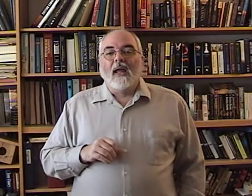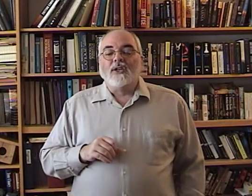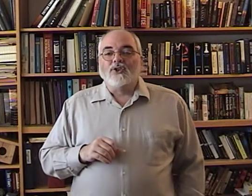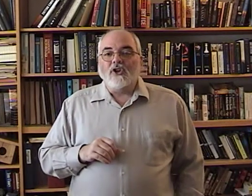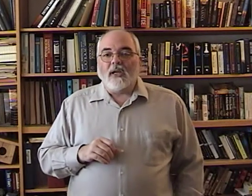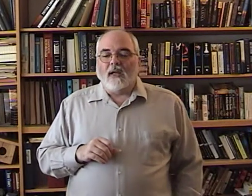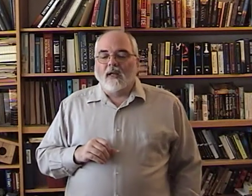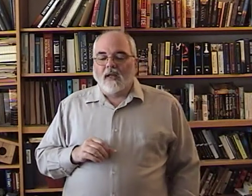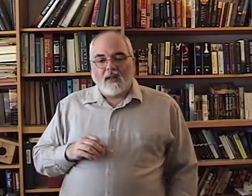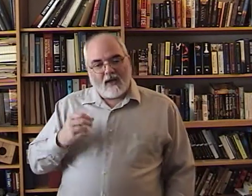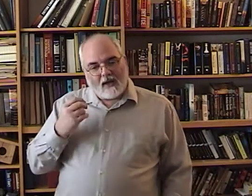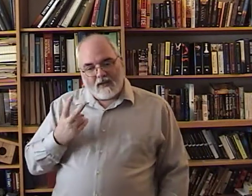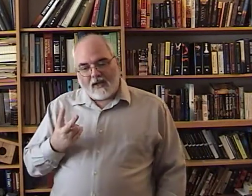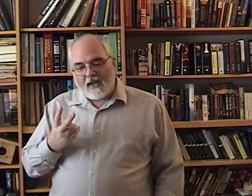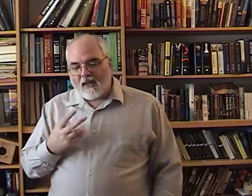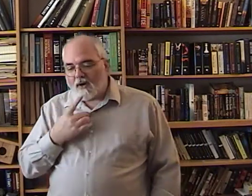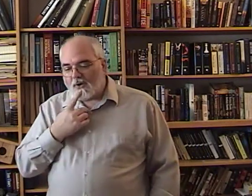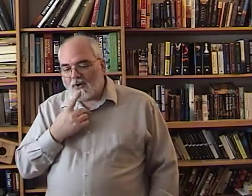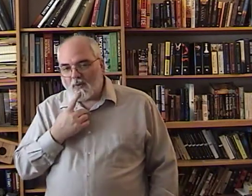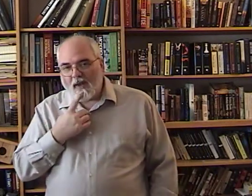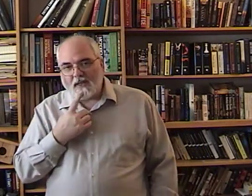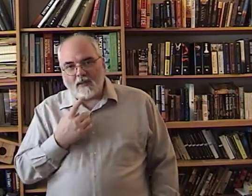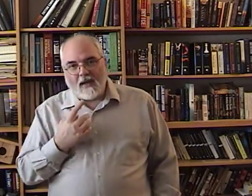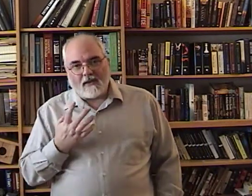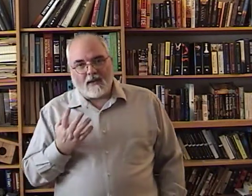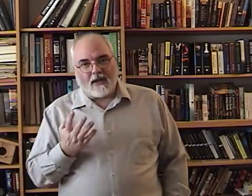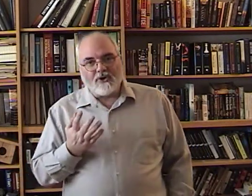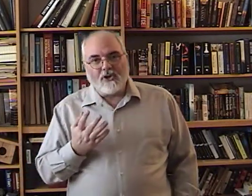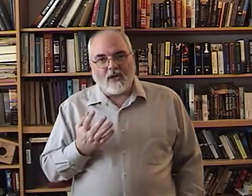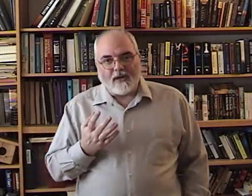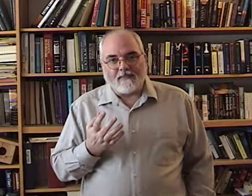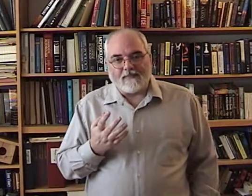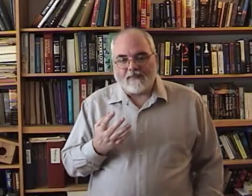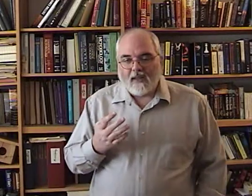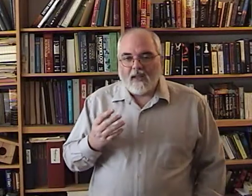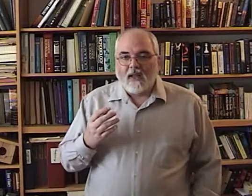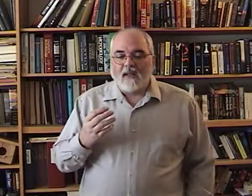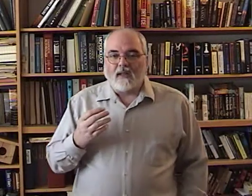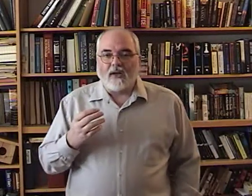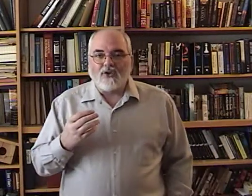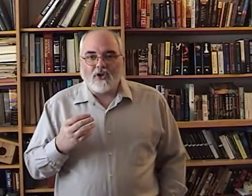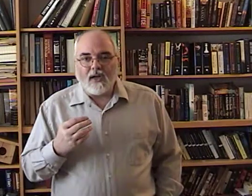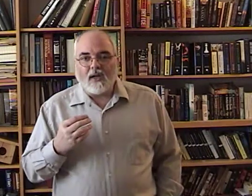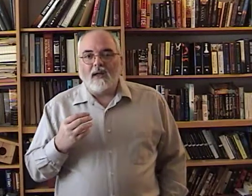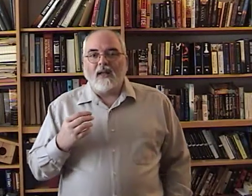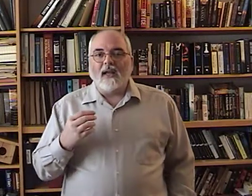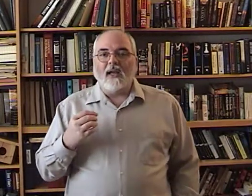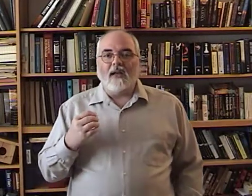G. Again, there are two ways to make the letter G. The letter G in